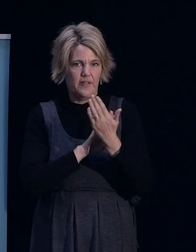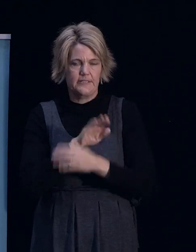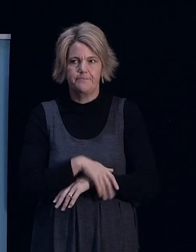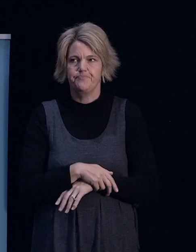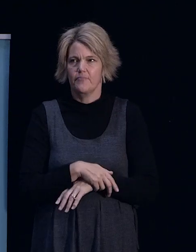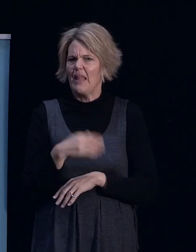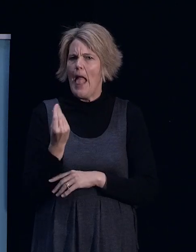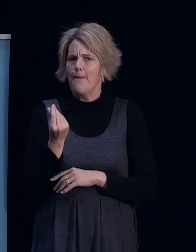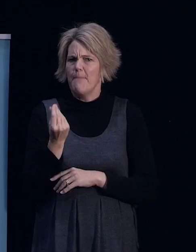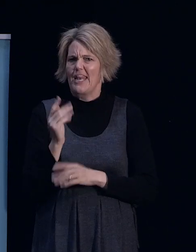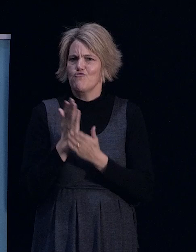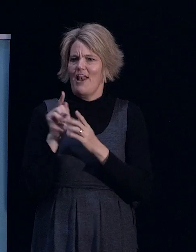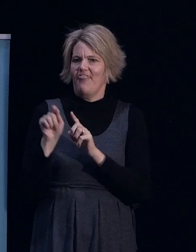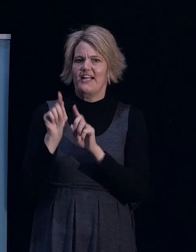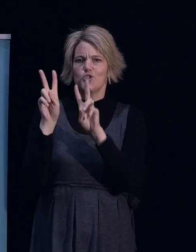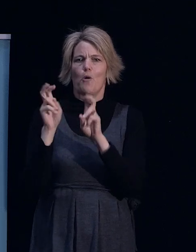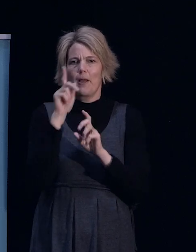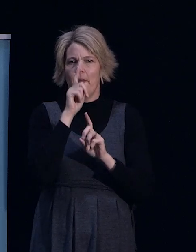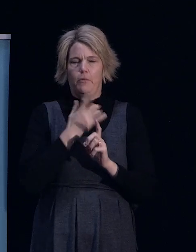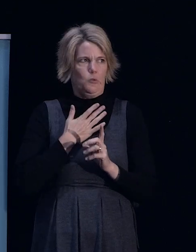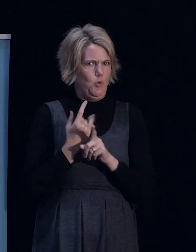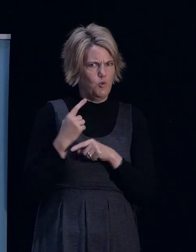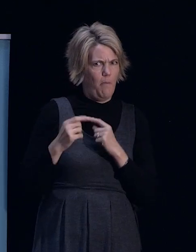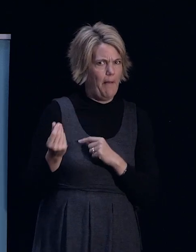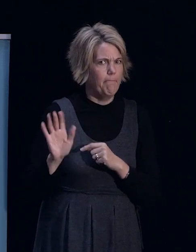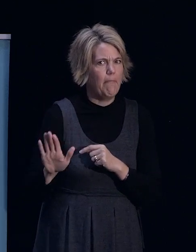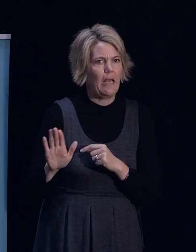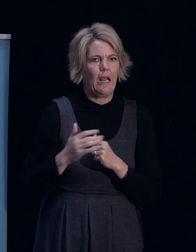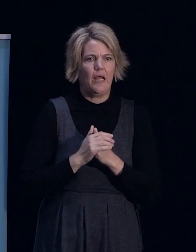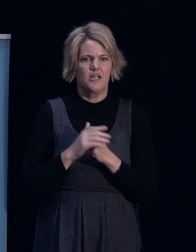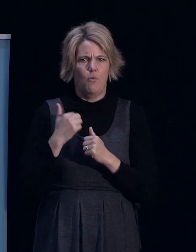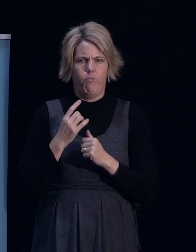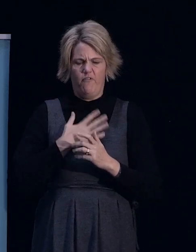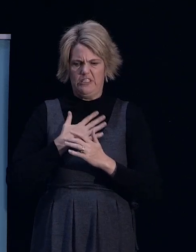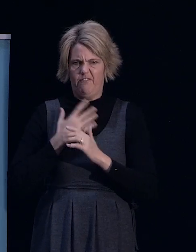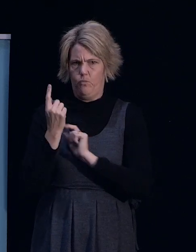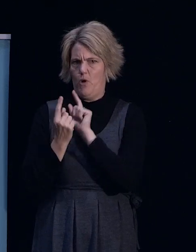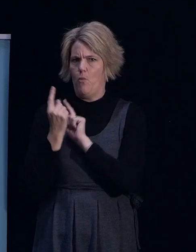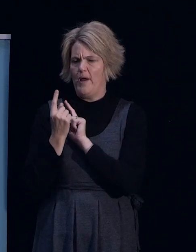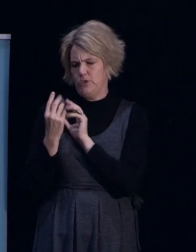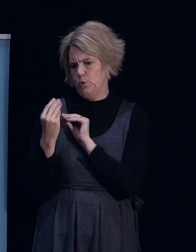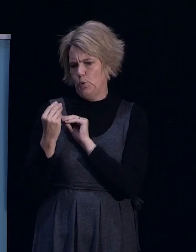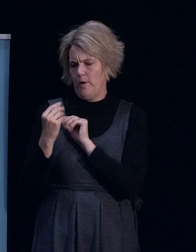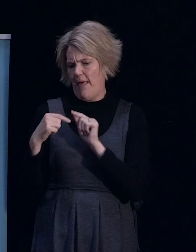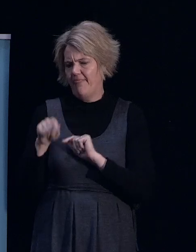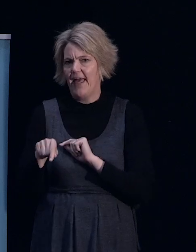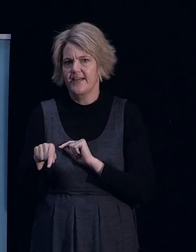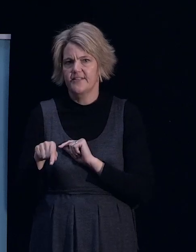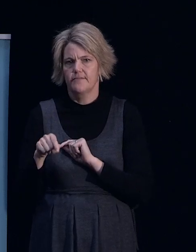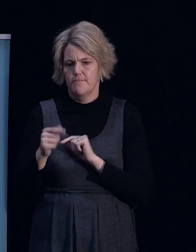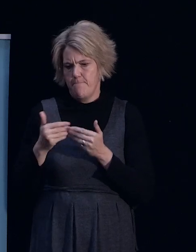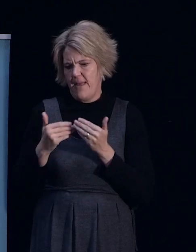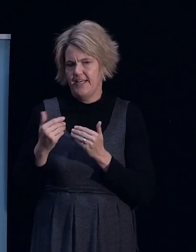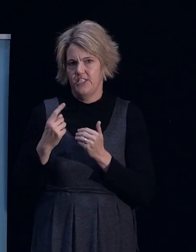to talk too much about. It's something that you want to sort of deal with yourself, by yourself and manage.